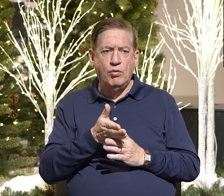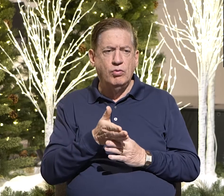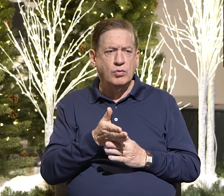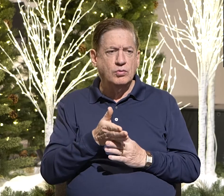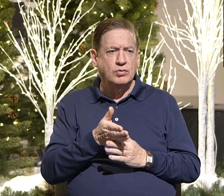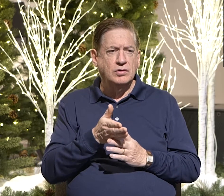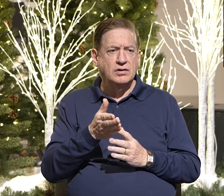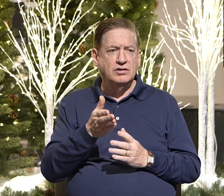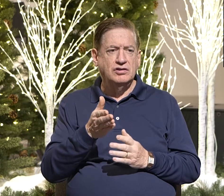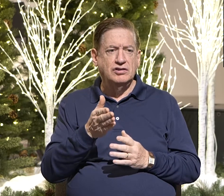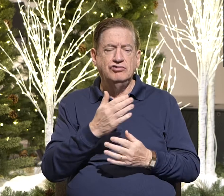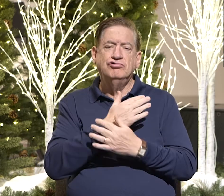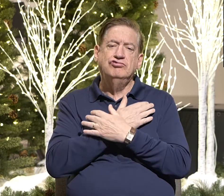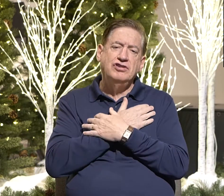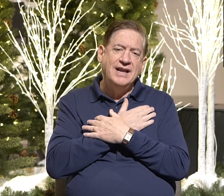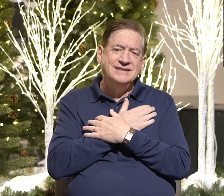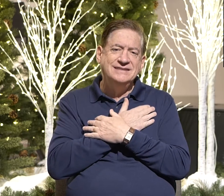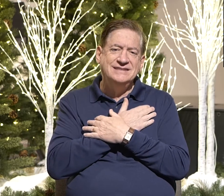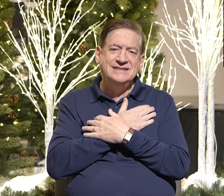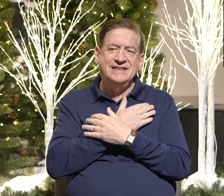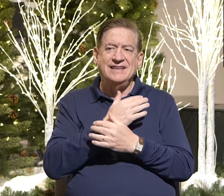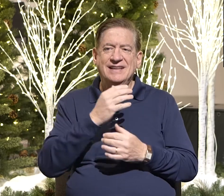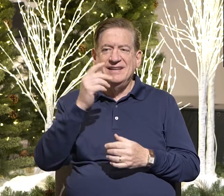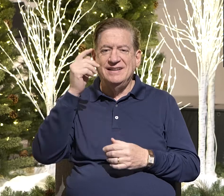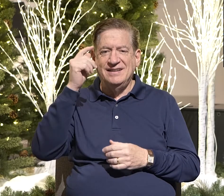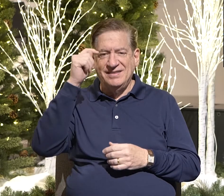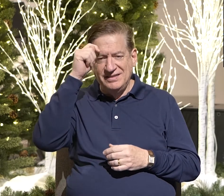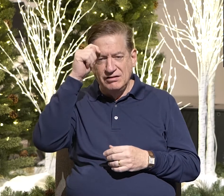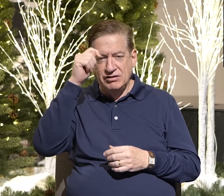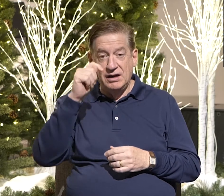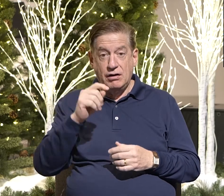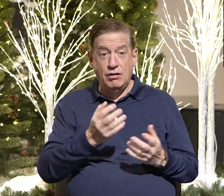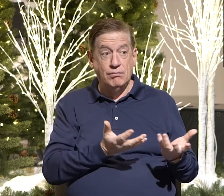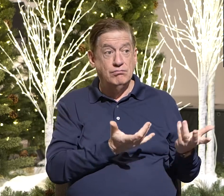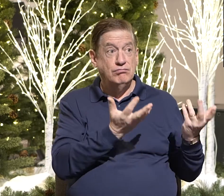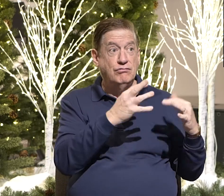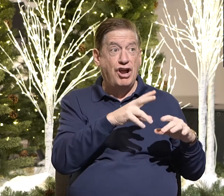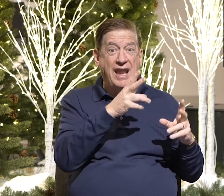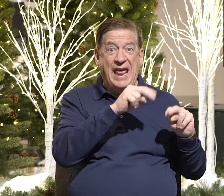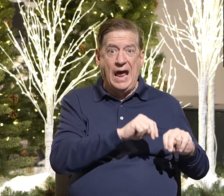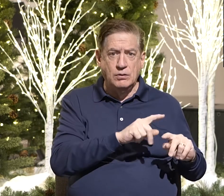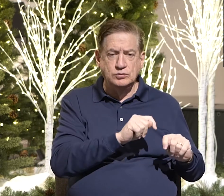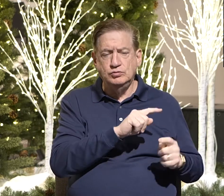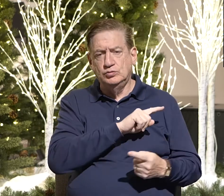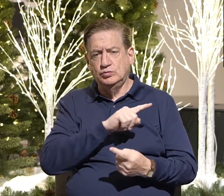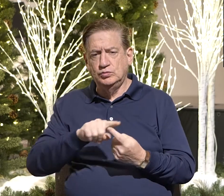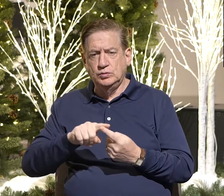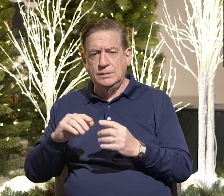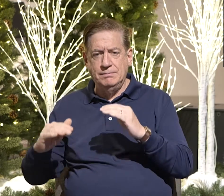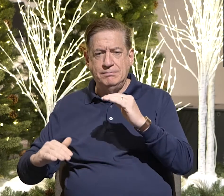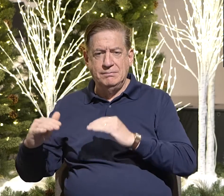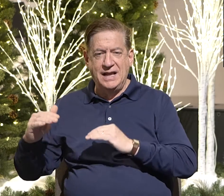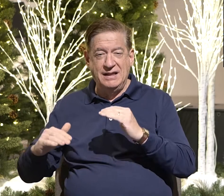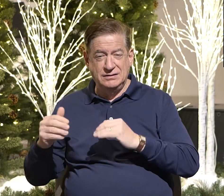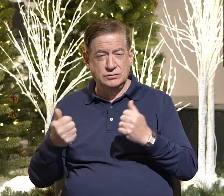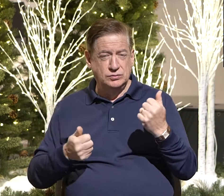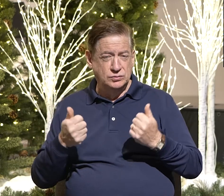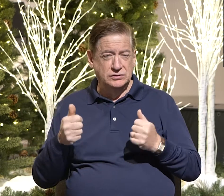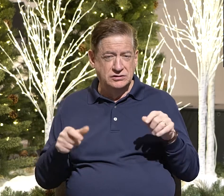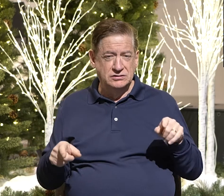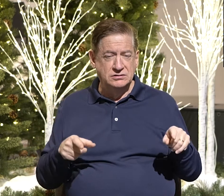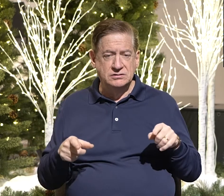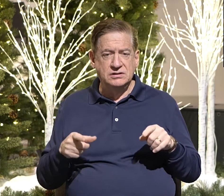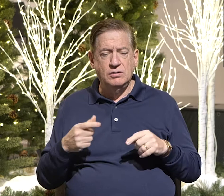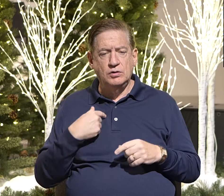from burnout to balance. And, in the teaching do what matters most, we, we talked about